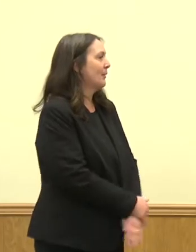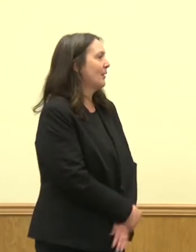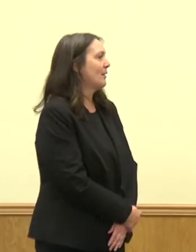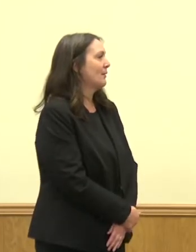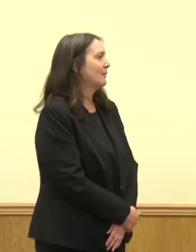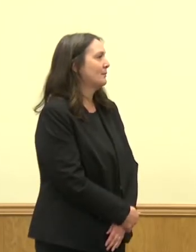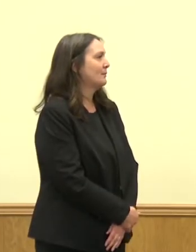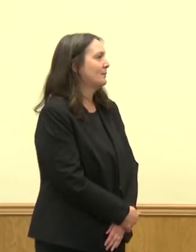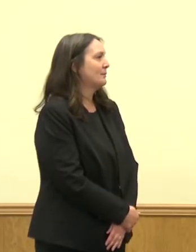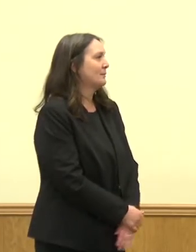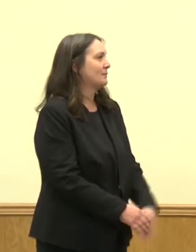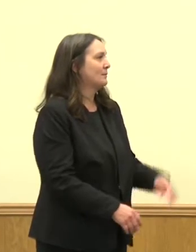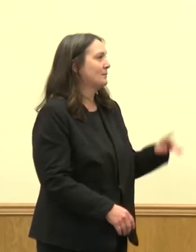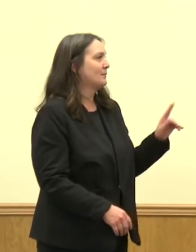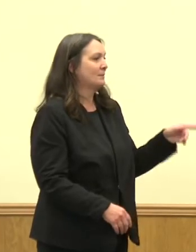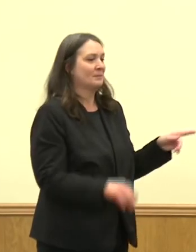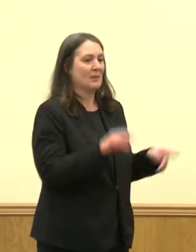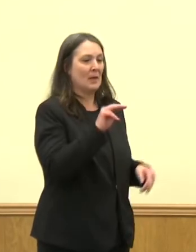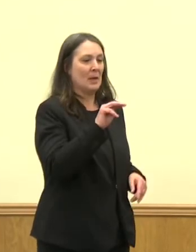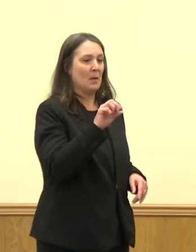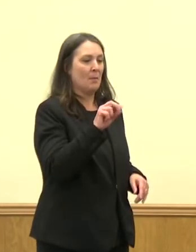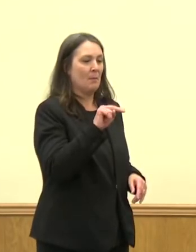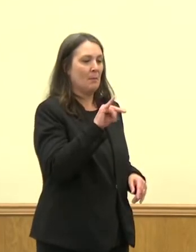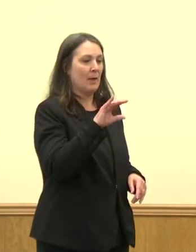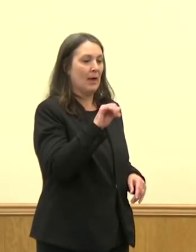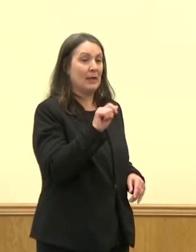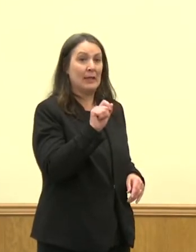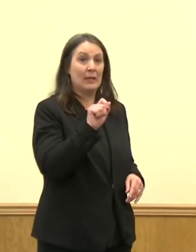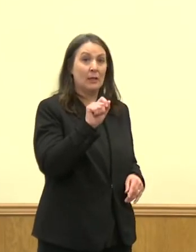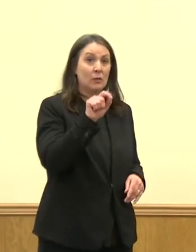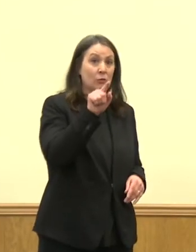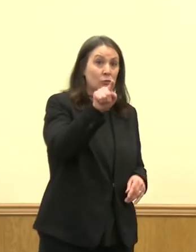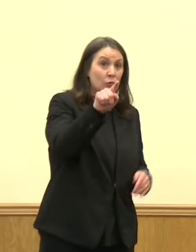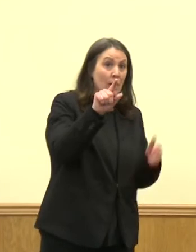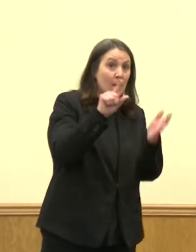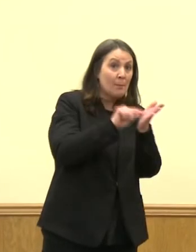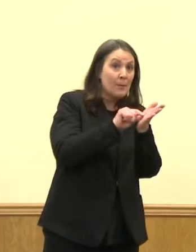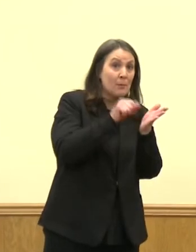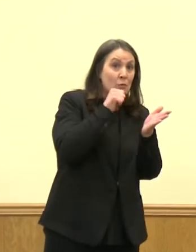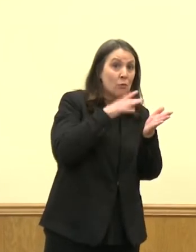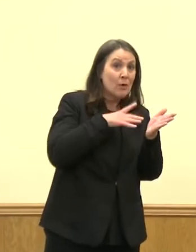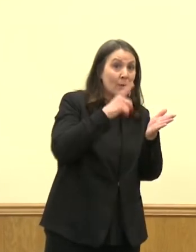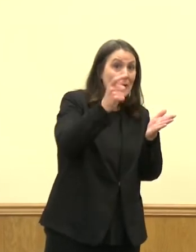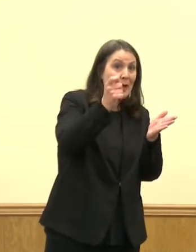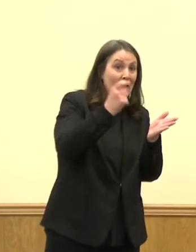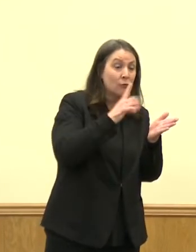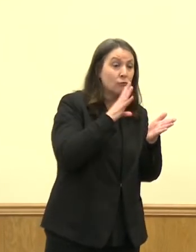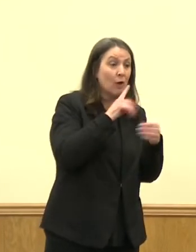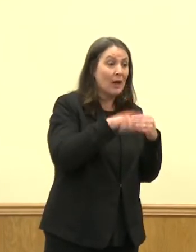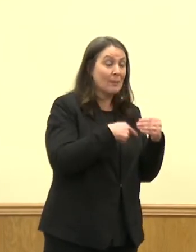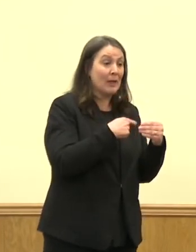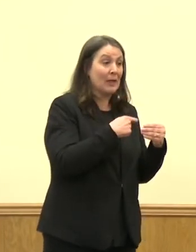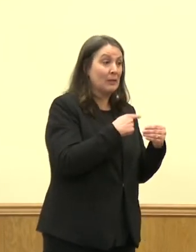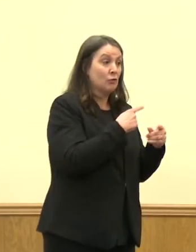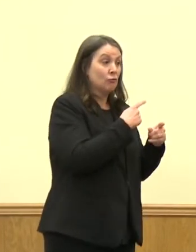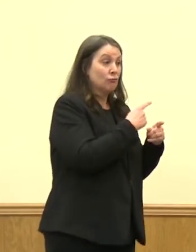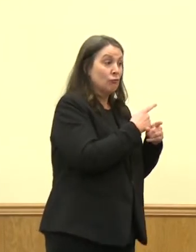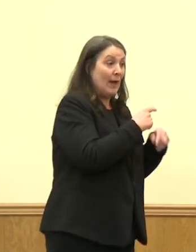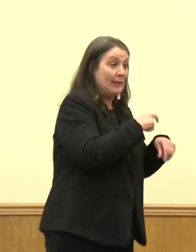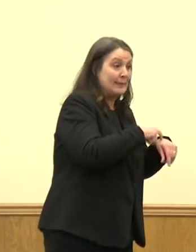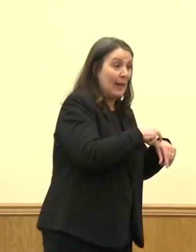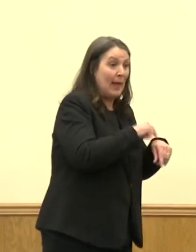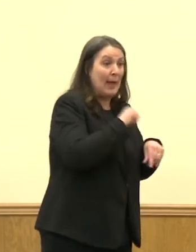To the question that you had, Leslie, regarding is this an appropriate time or not an appropriate time, similar to Beth, I am not a lawyer,